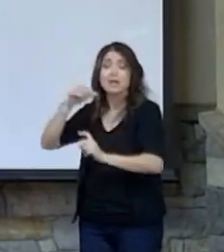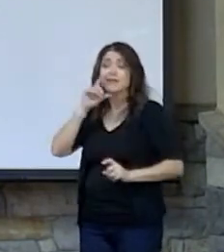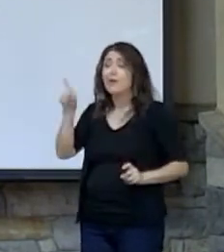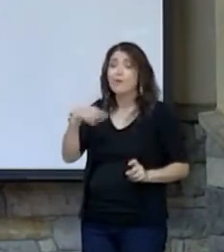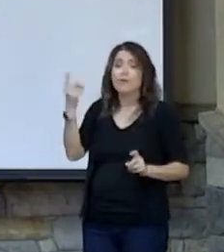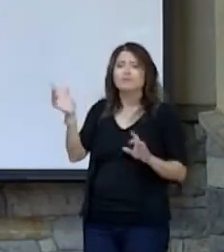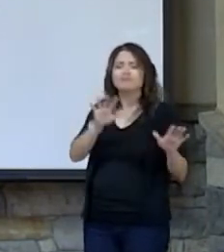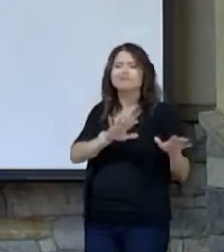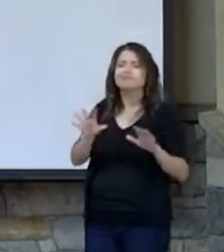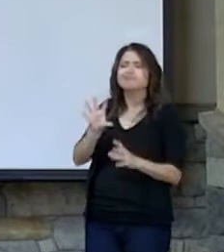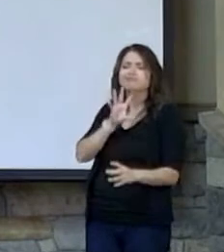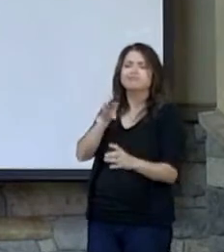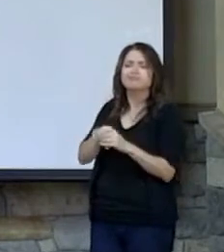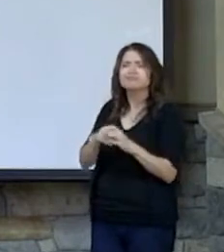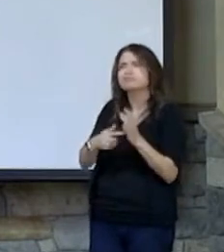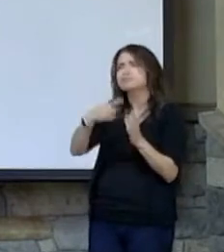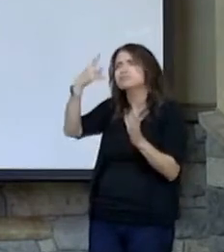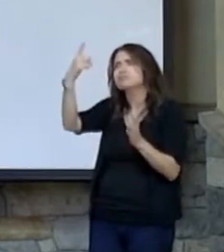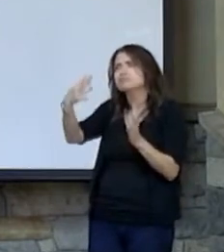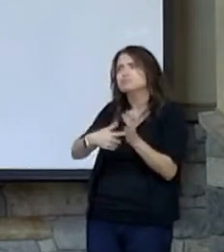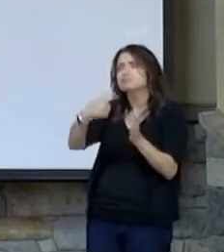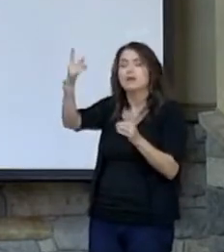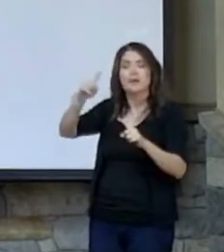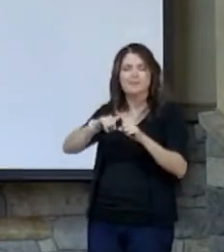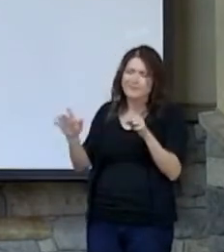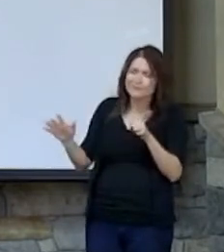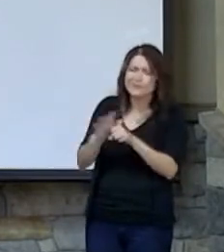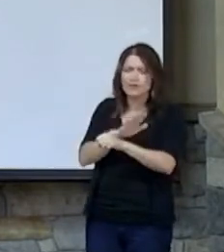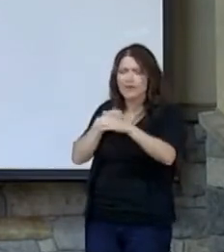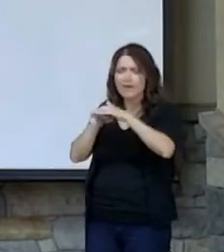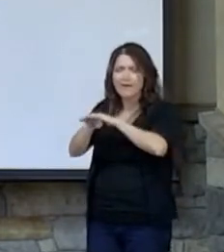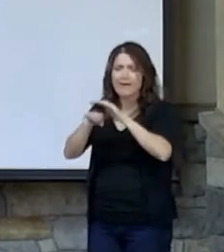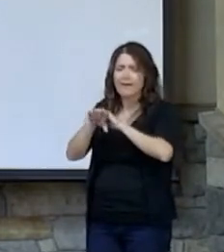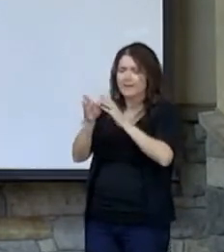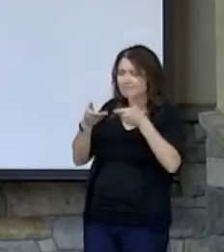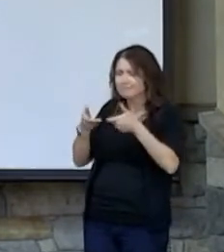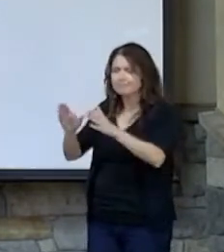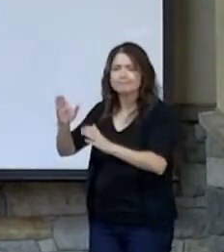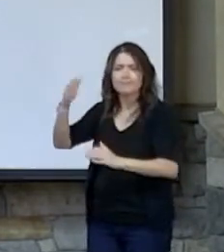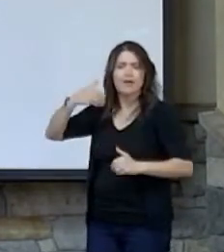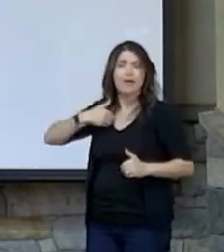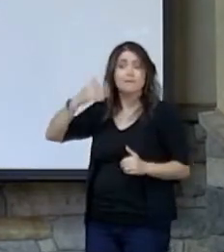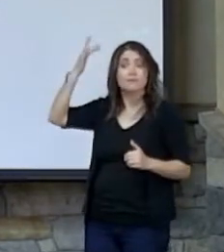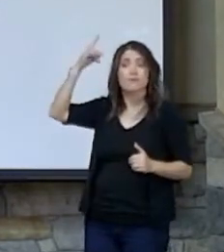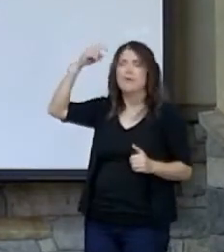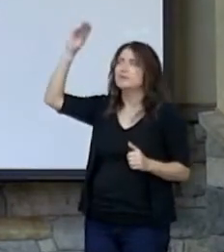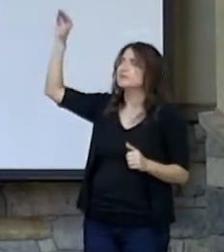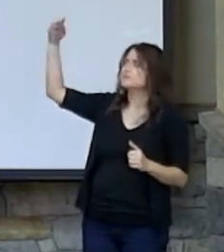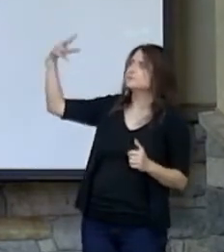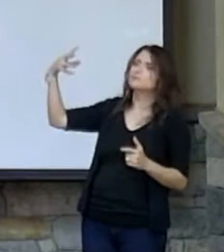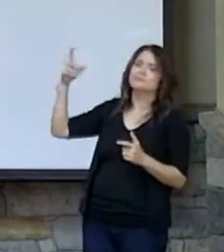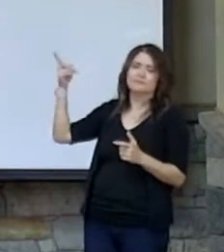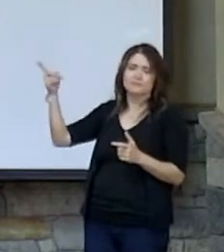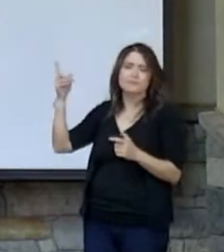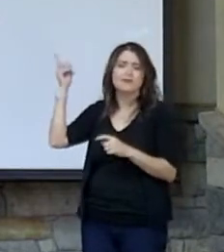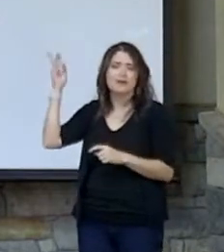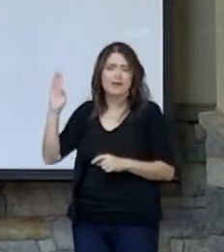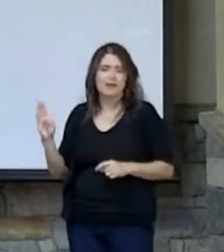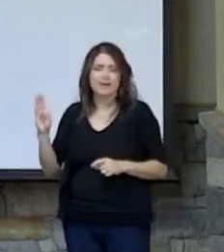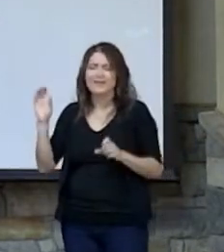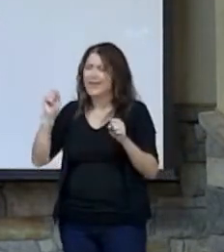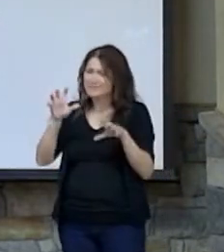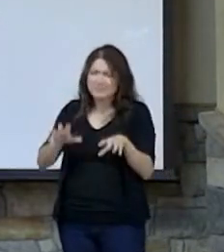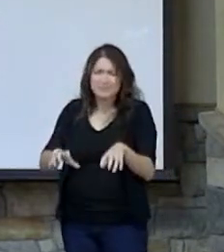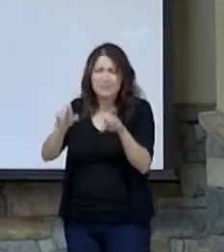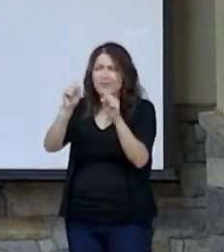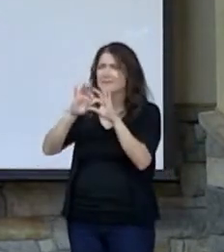participant, but somebody that's given full access because of the graciousness of God, that gets to be a part